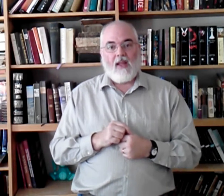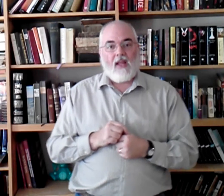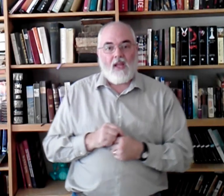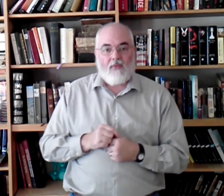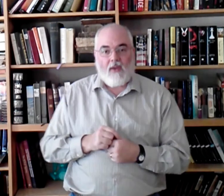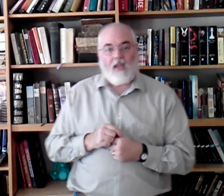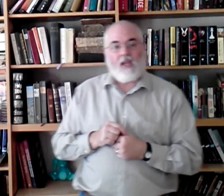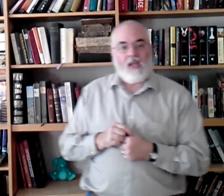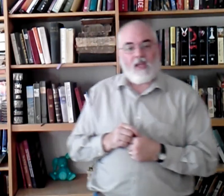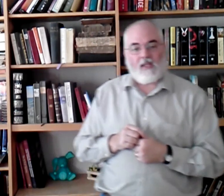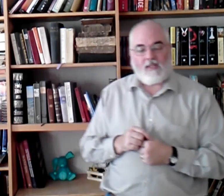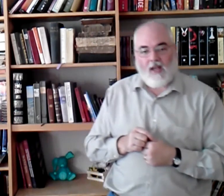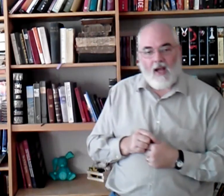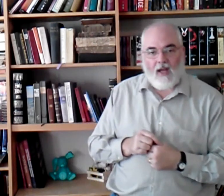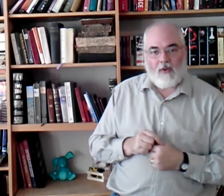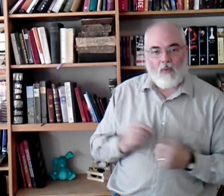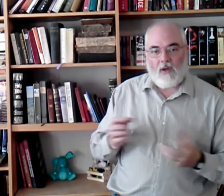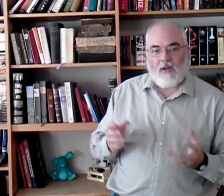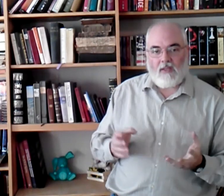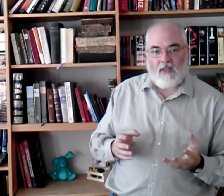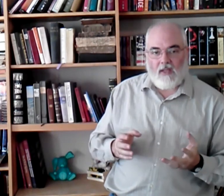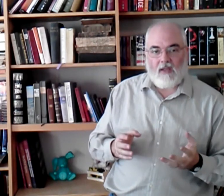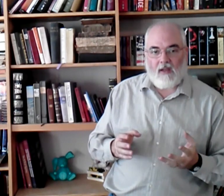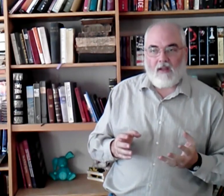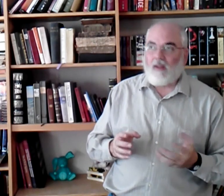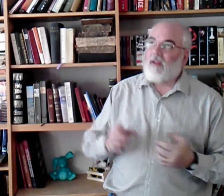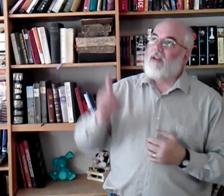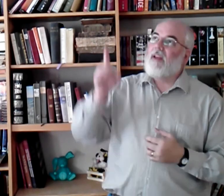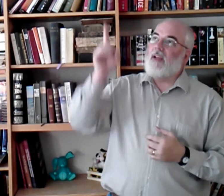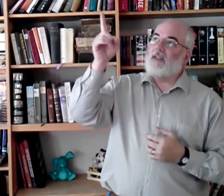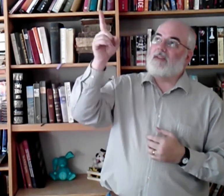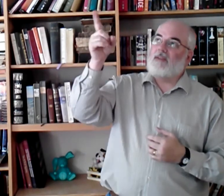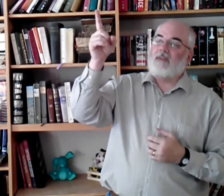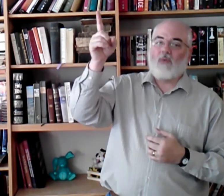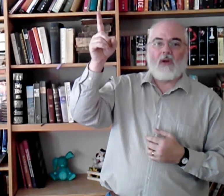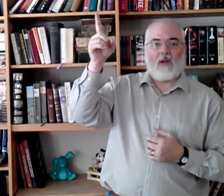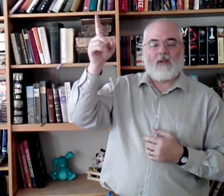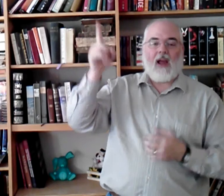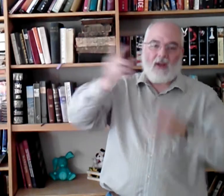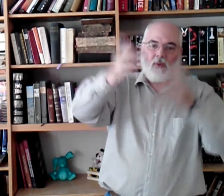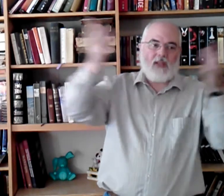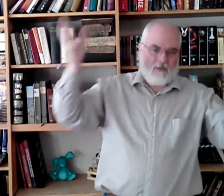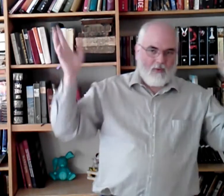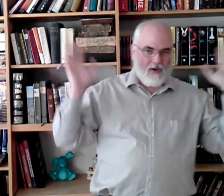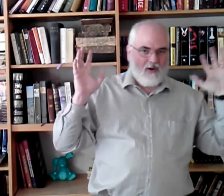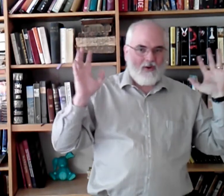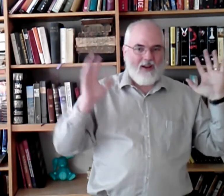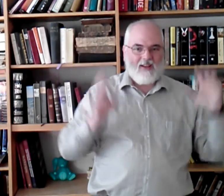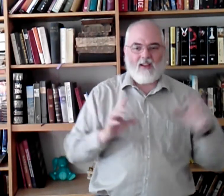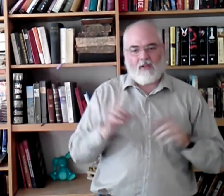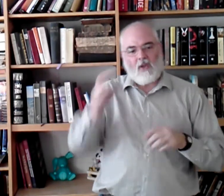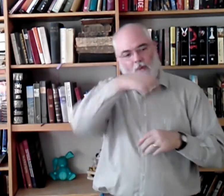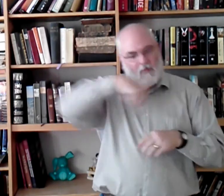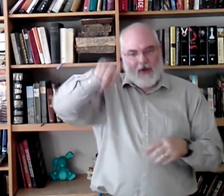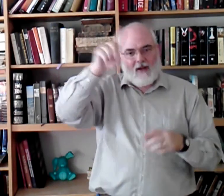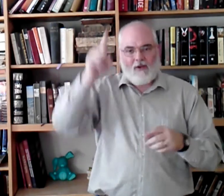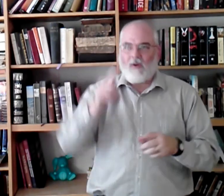If he is God, where is he? He's, we're going to, I know he's everywhere. Alright? There's no way to point everywhere.